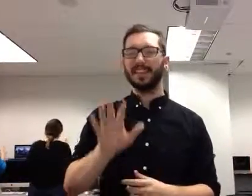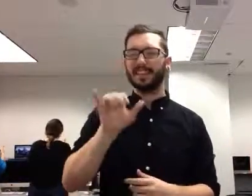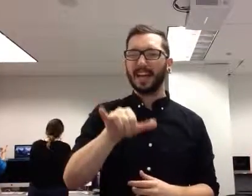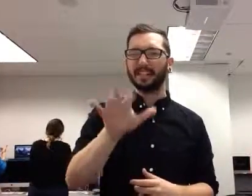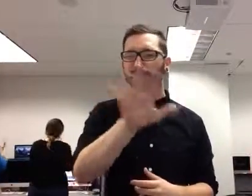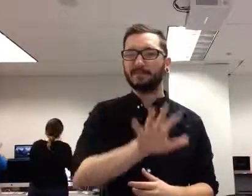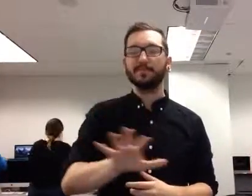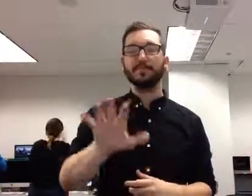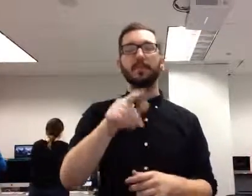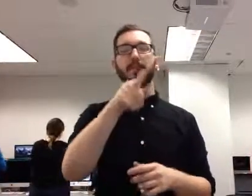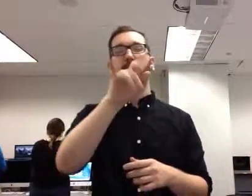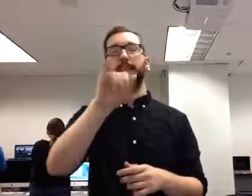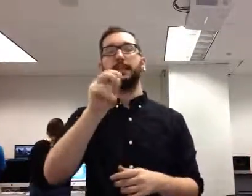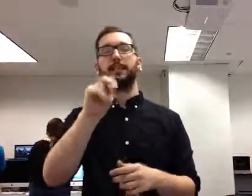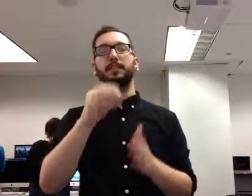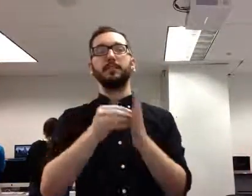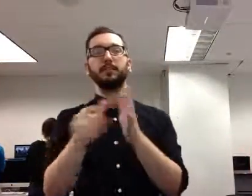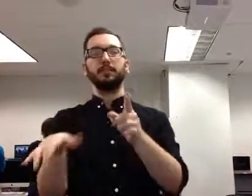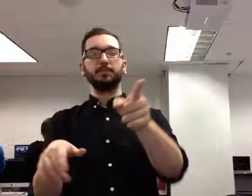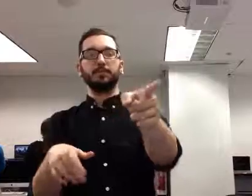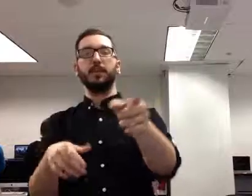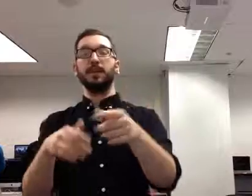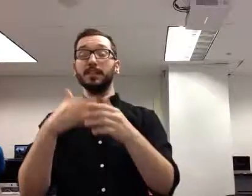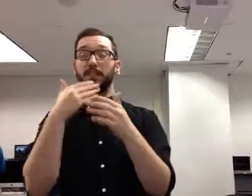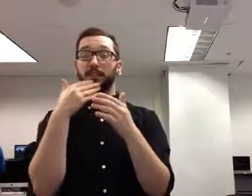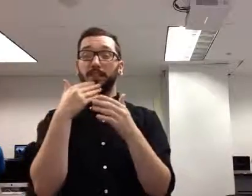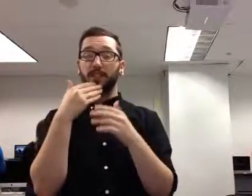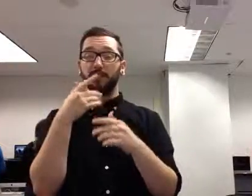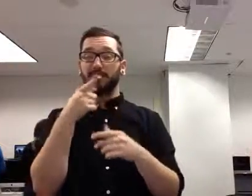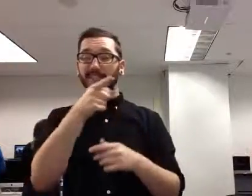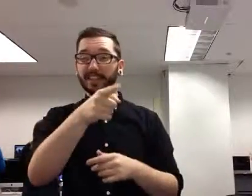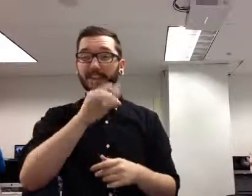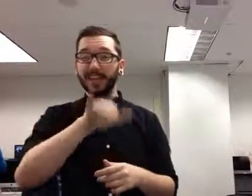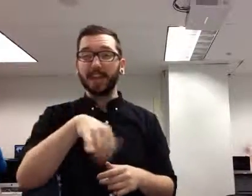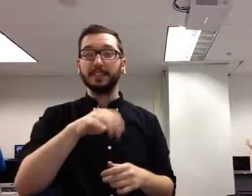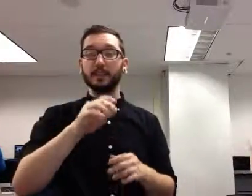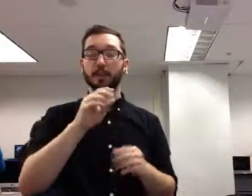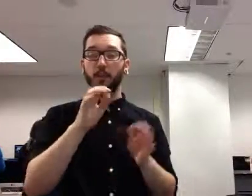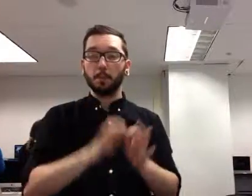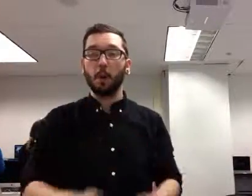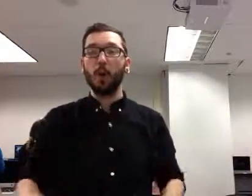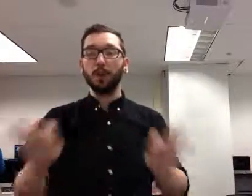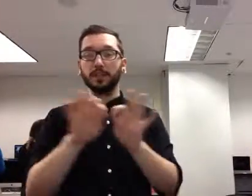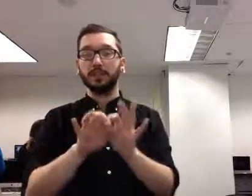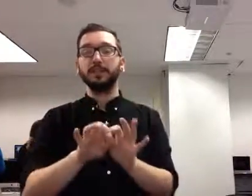Dan. That's going to be a more important figure relative to the human population at the time.